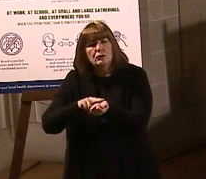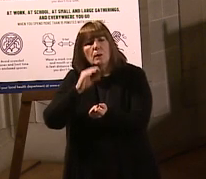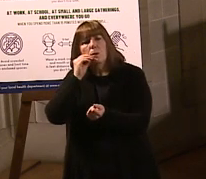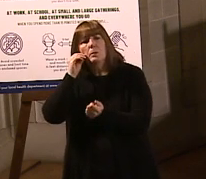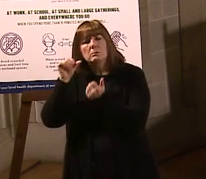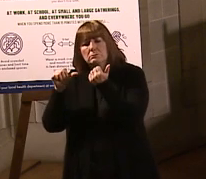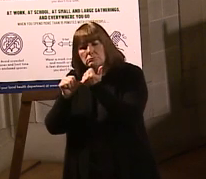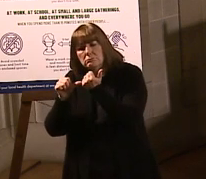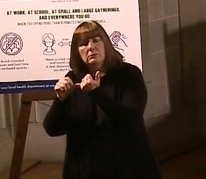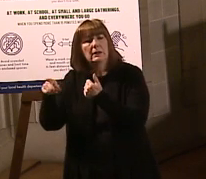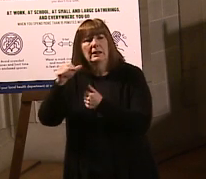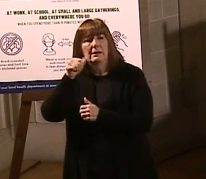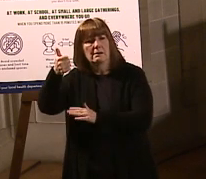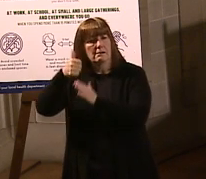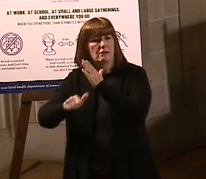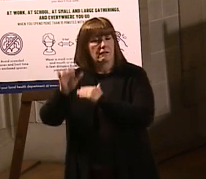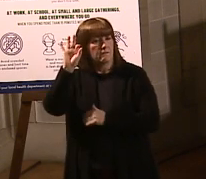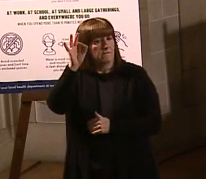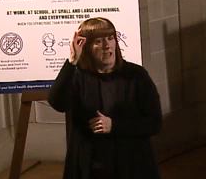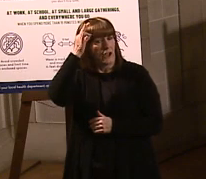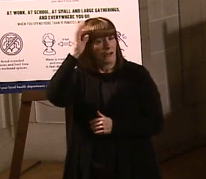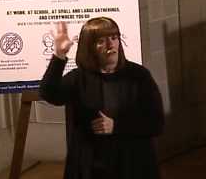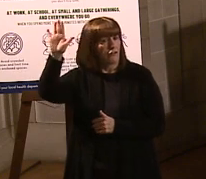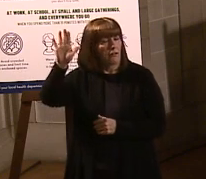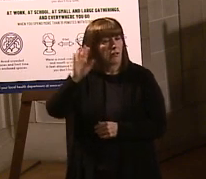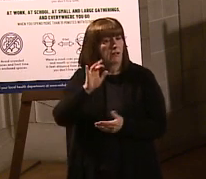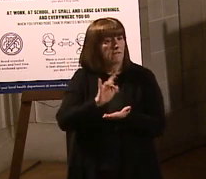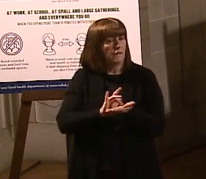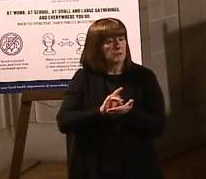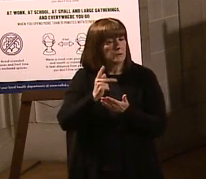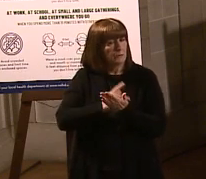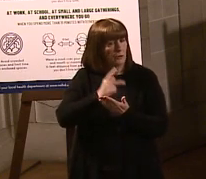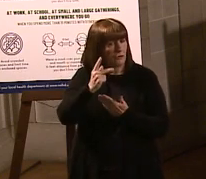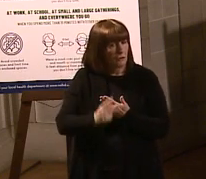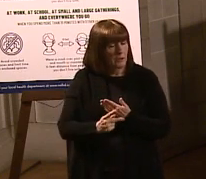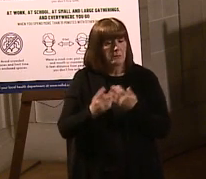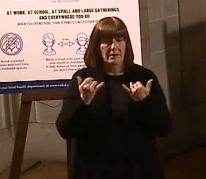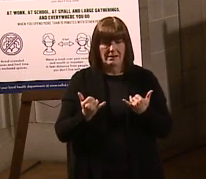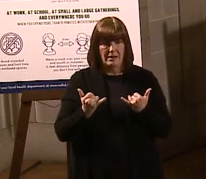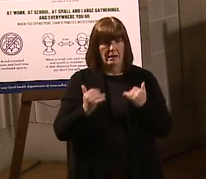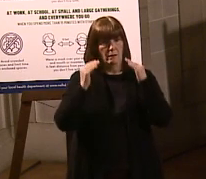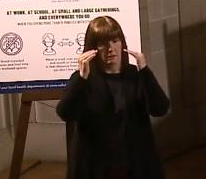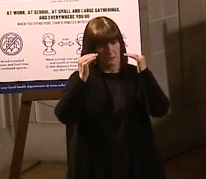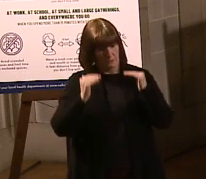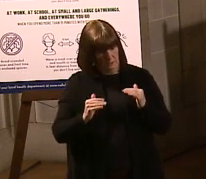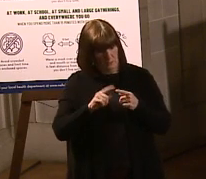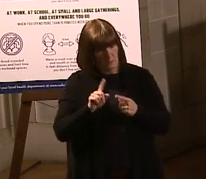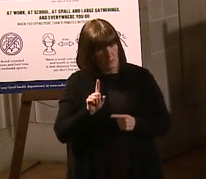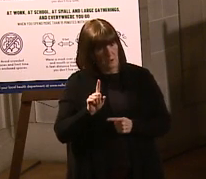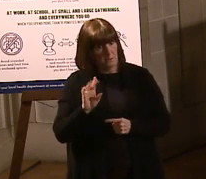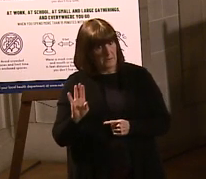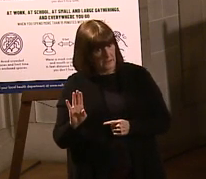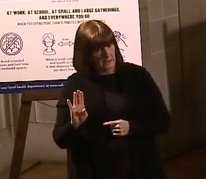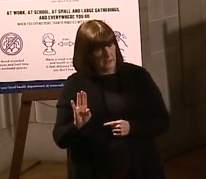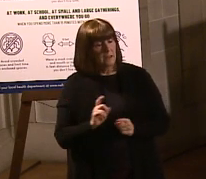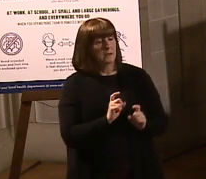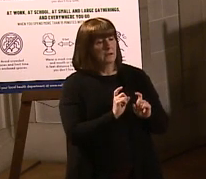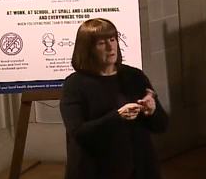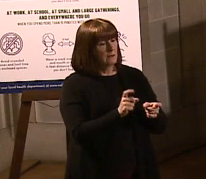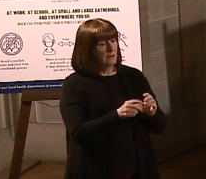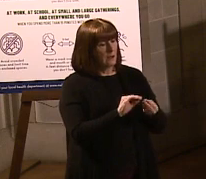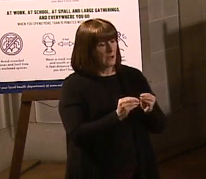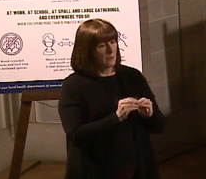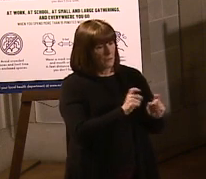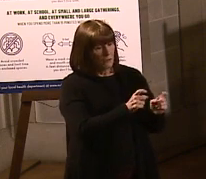federal pharmacy program. Now that we are moving into phase 1B, the allocations will be population